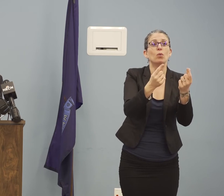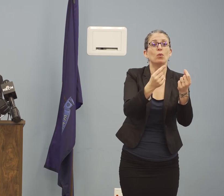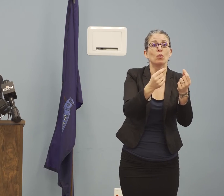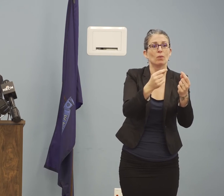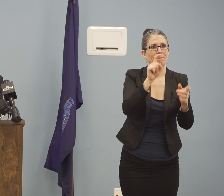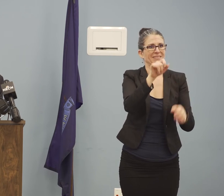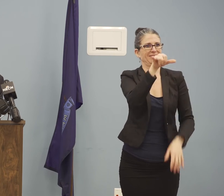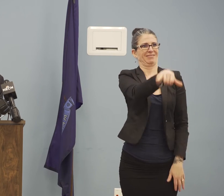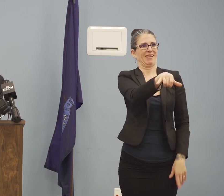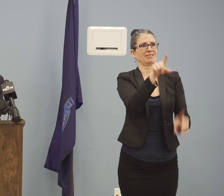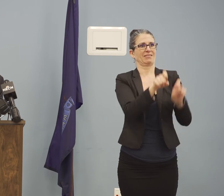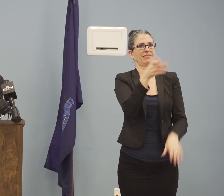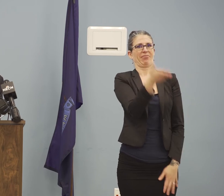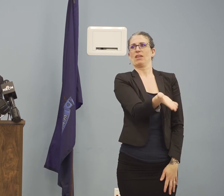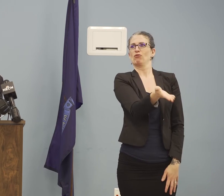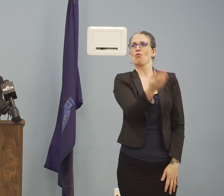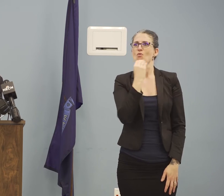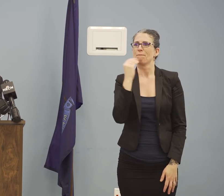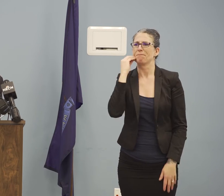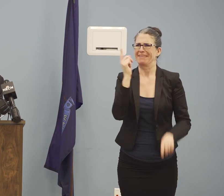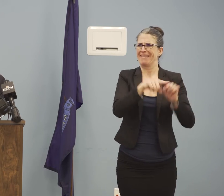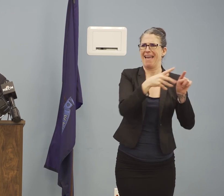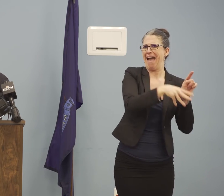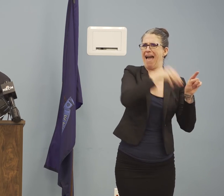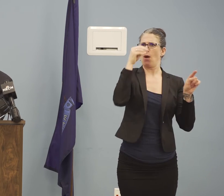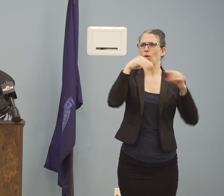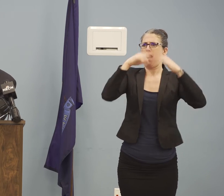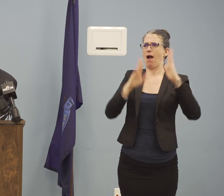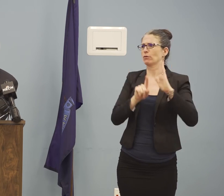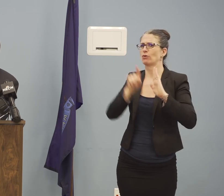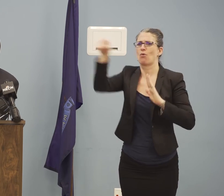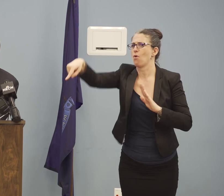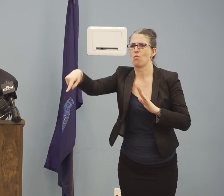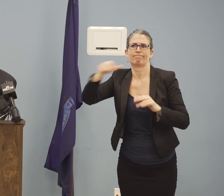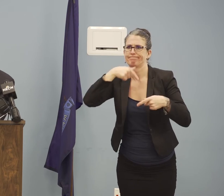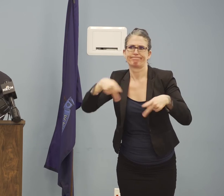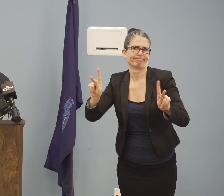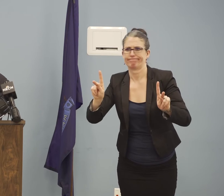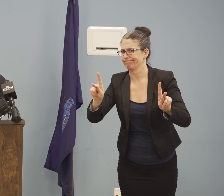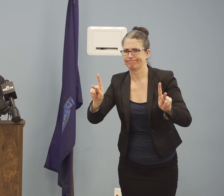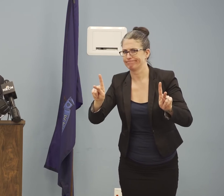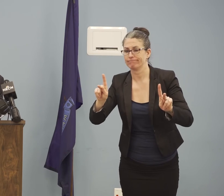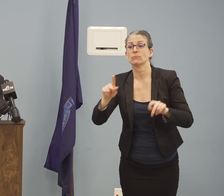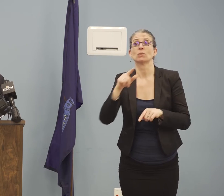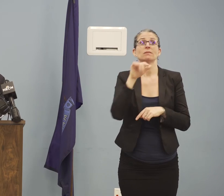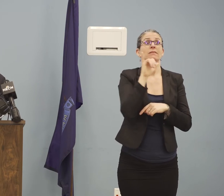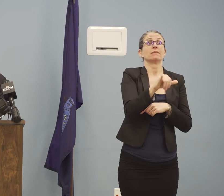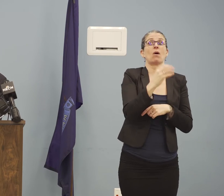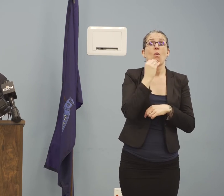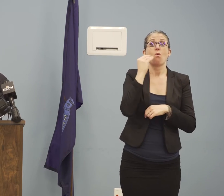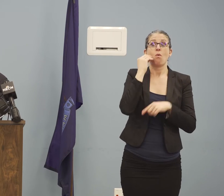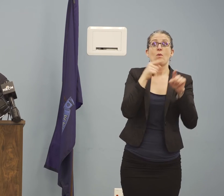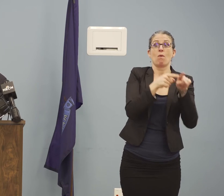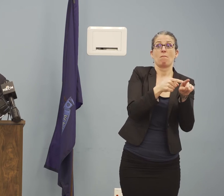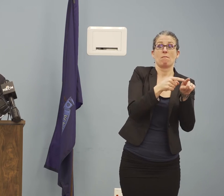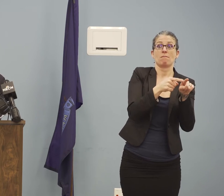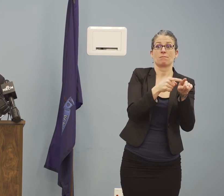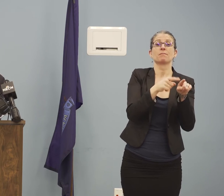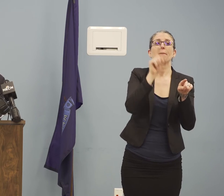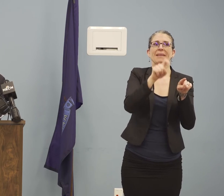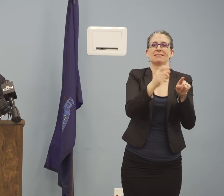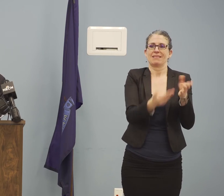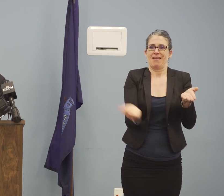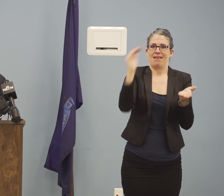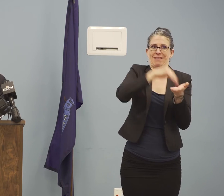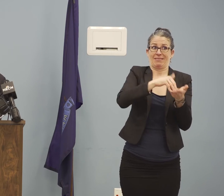the entire purpose of everything we've been working on. So our plan is if that individual requires repeat testing, a public